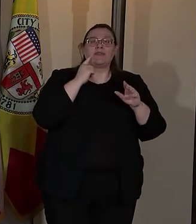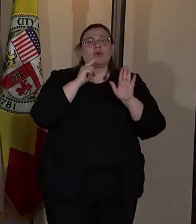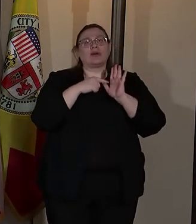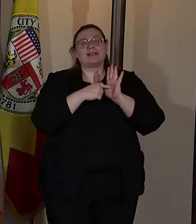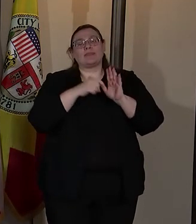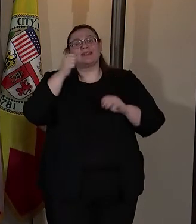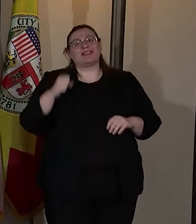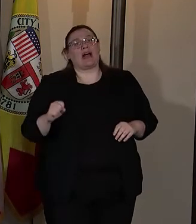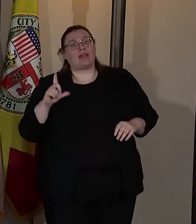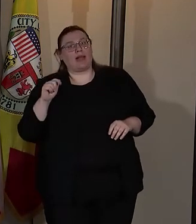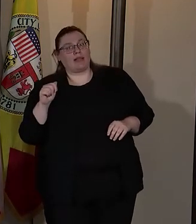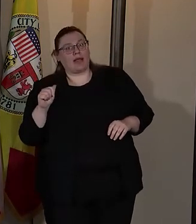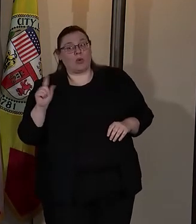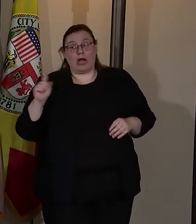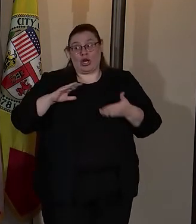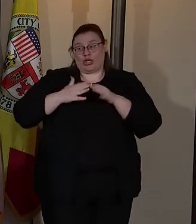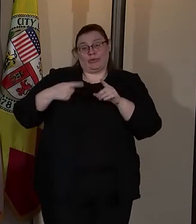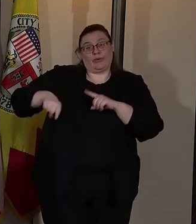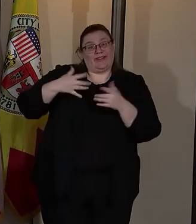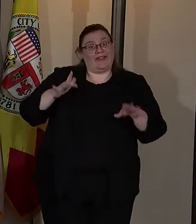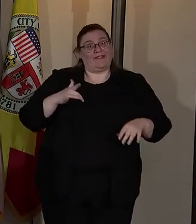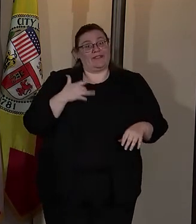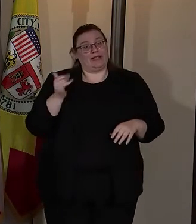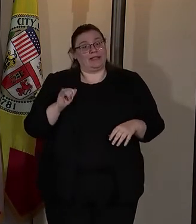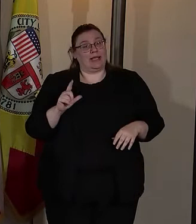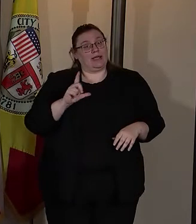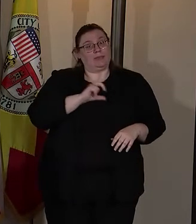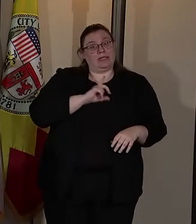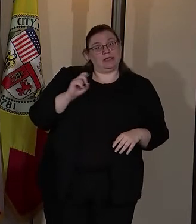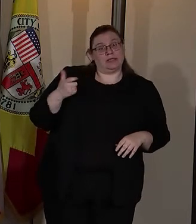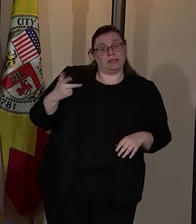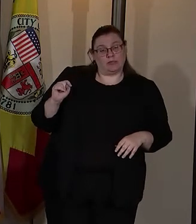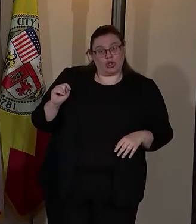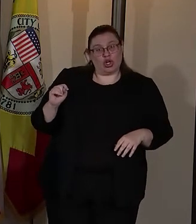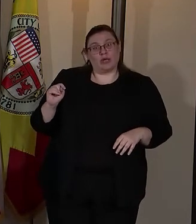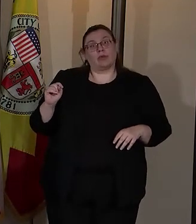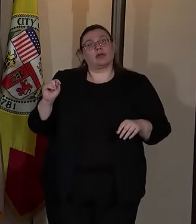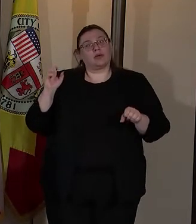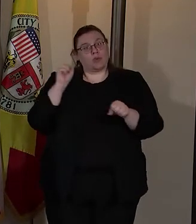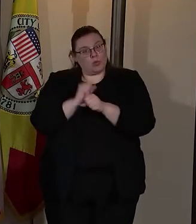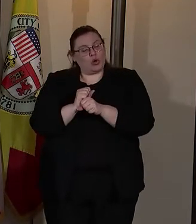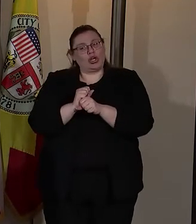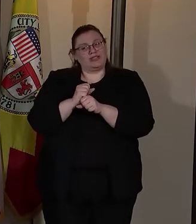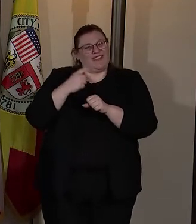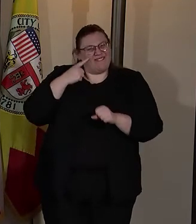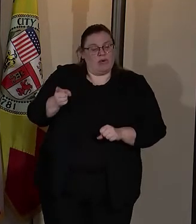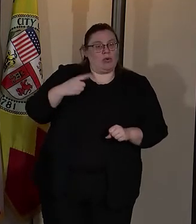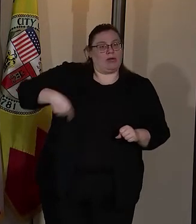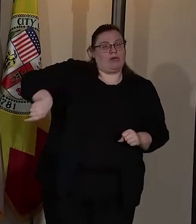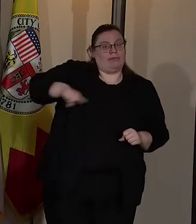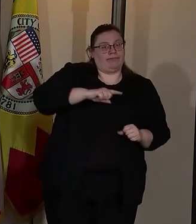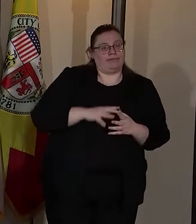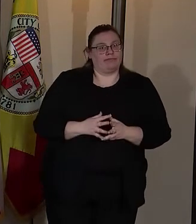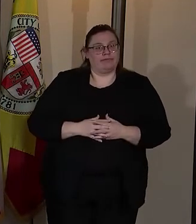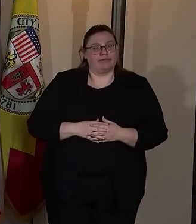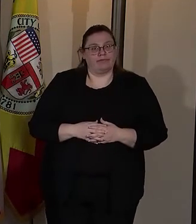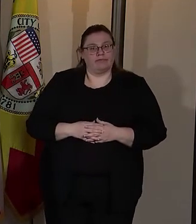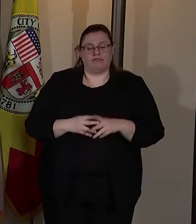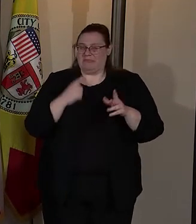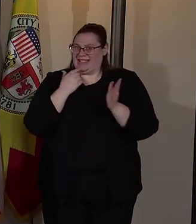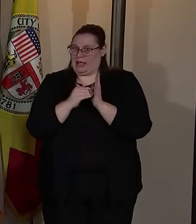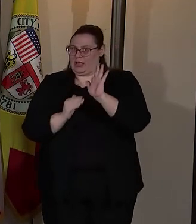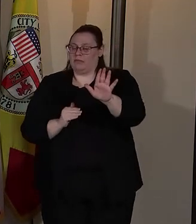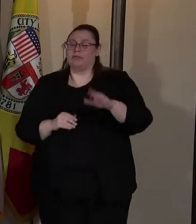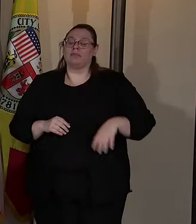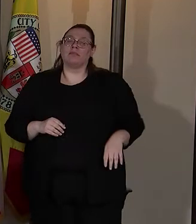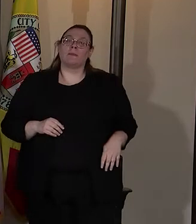where the community feels like the police department works on their behalf. I'll say that again.